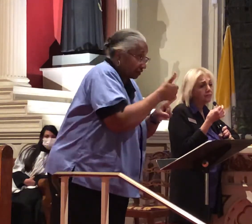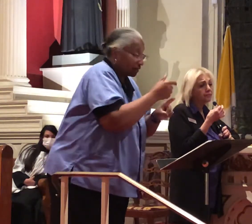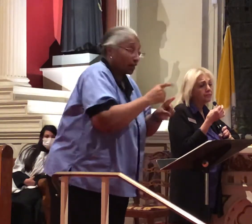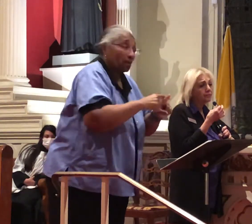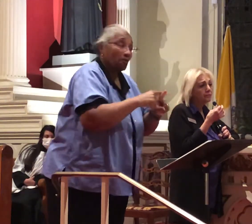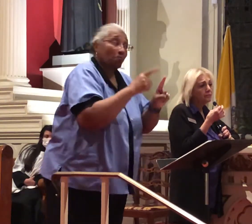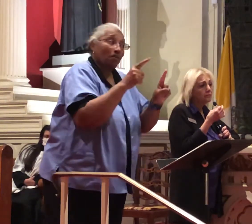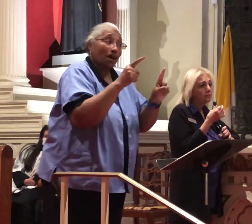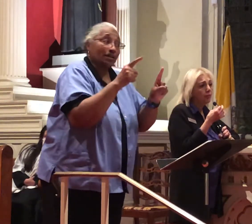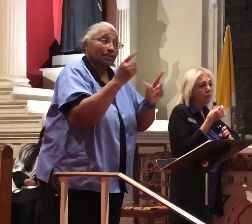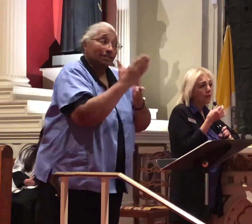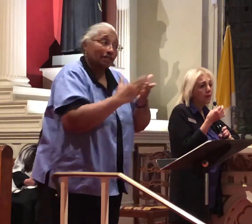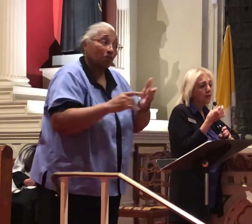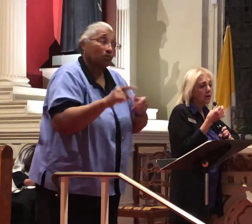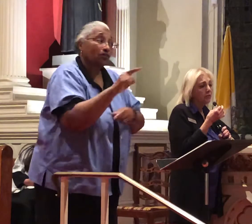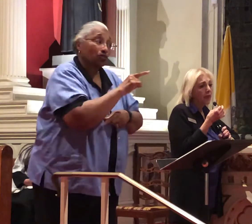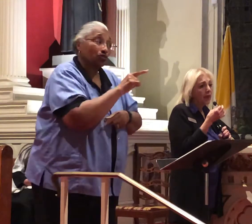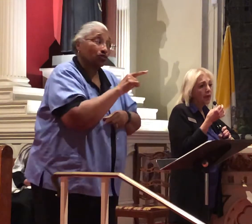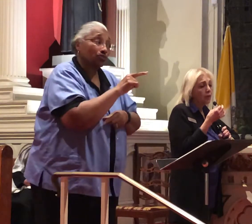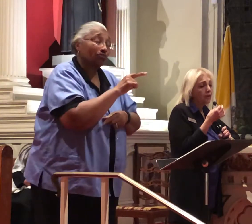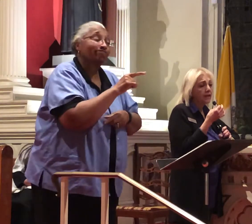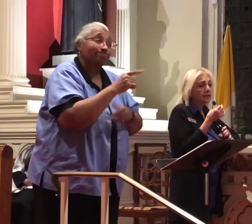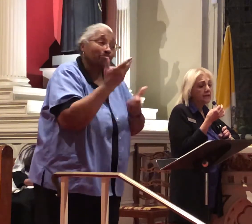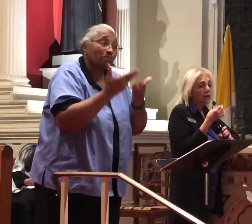that you are going through some suffering